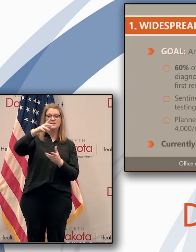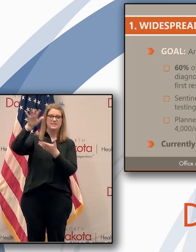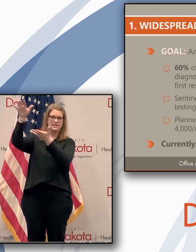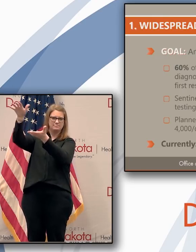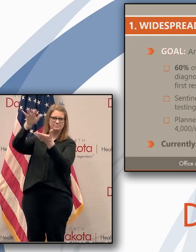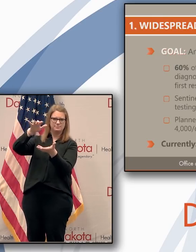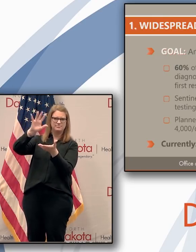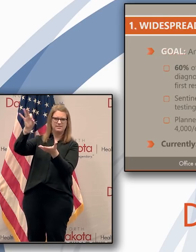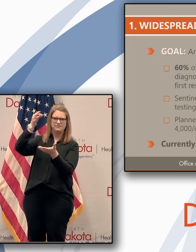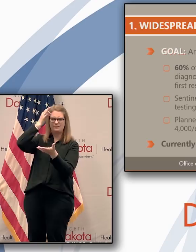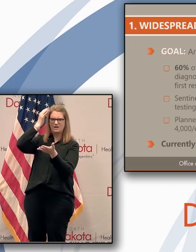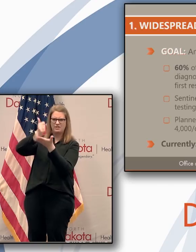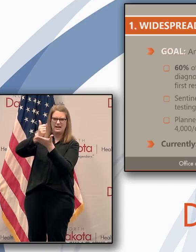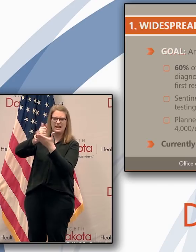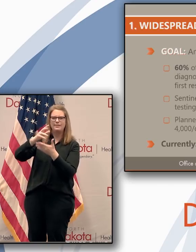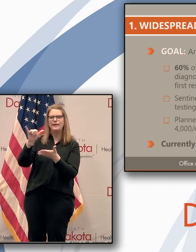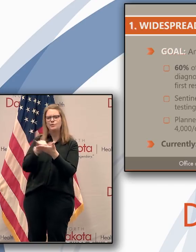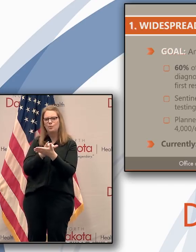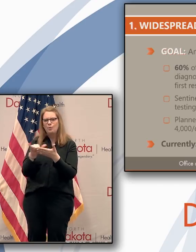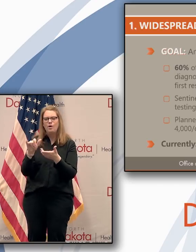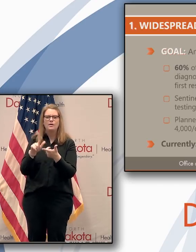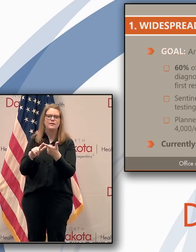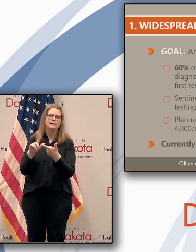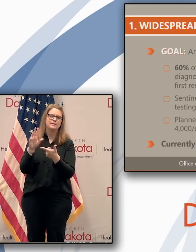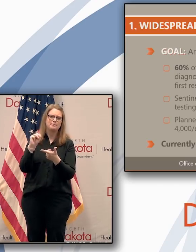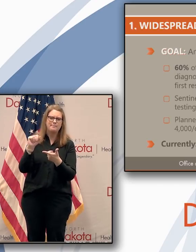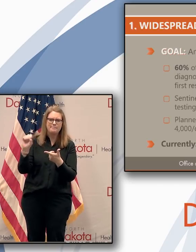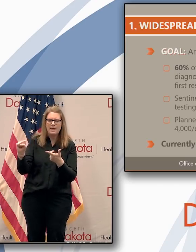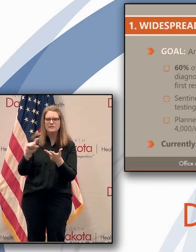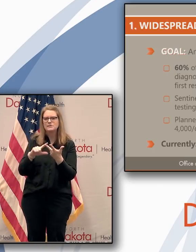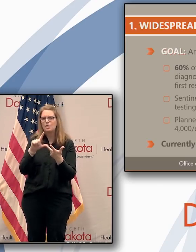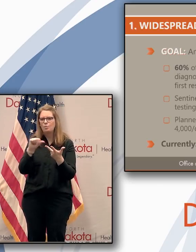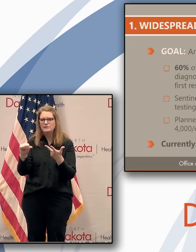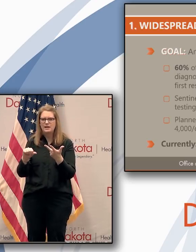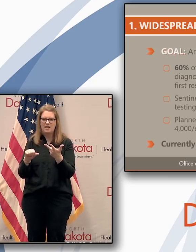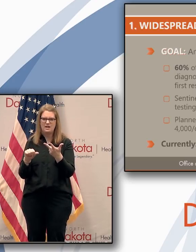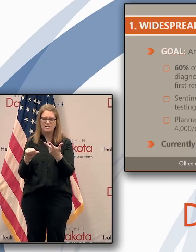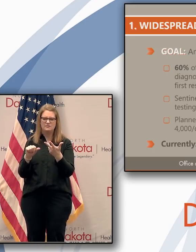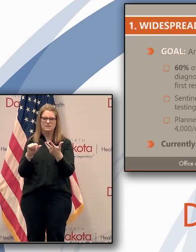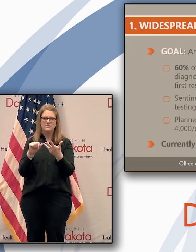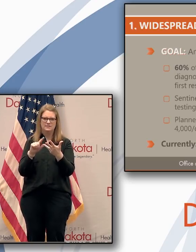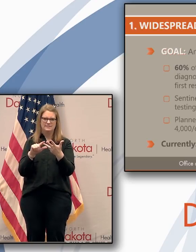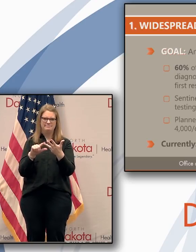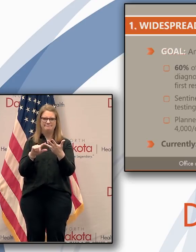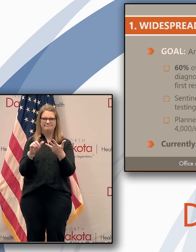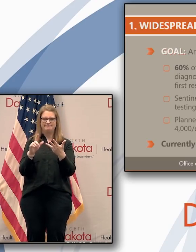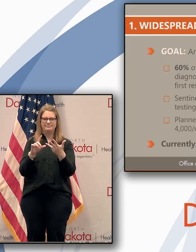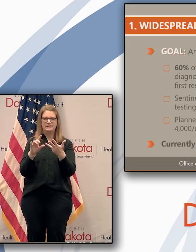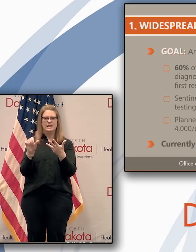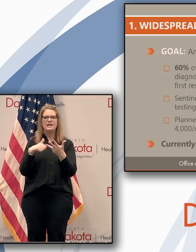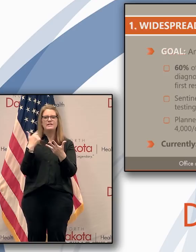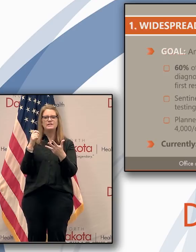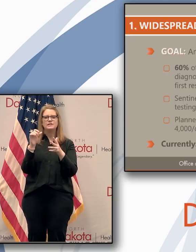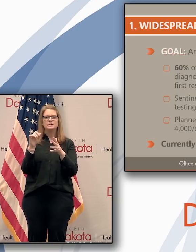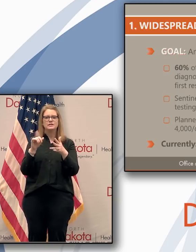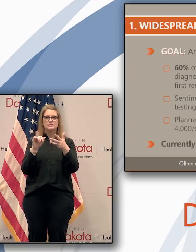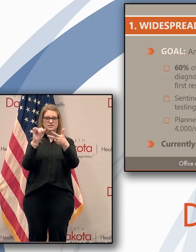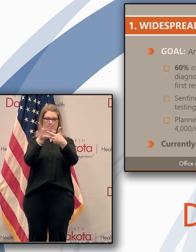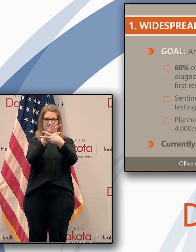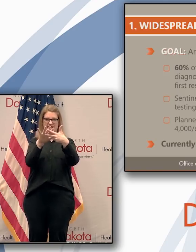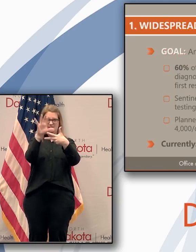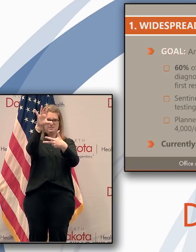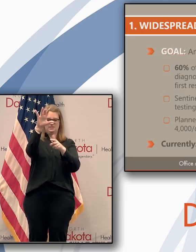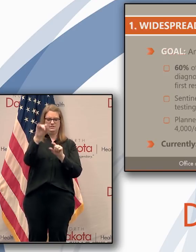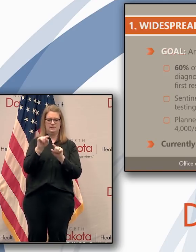aid and were big hotspots. States like New York and Massachusetts and Louisiana. And the other state that's moving up with us that's a